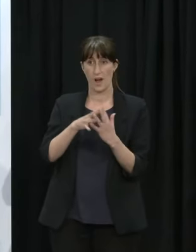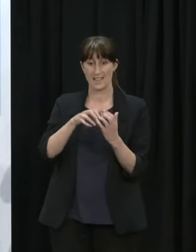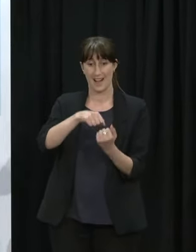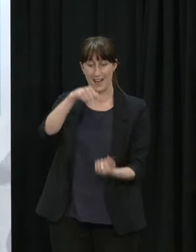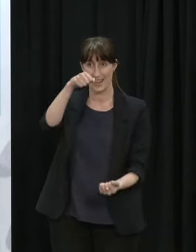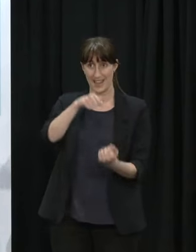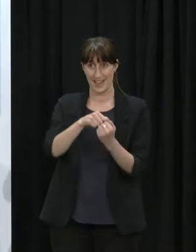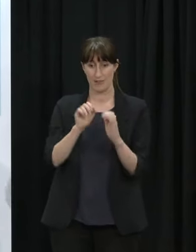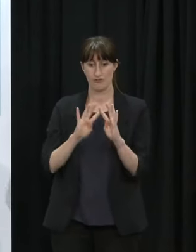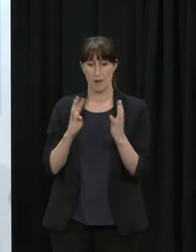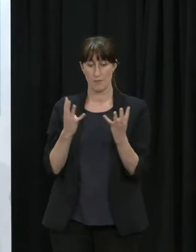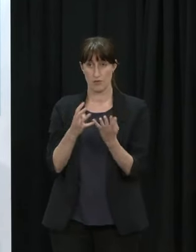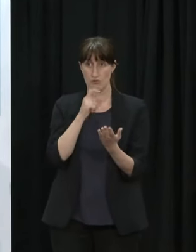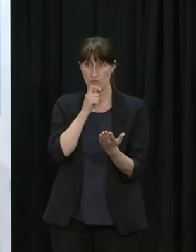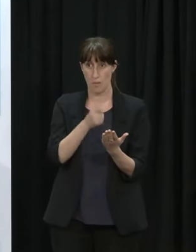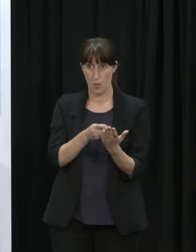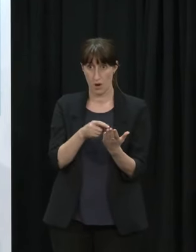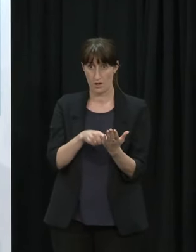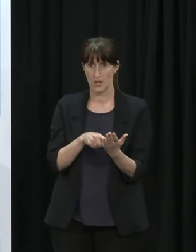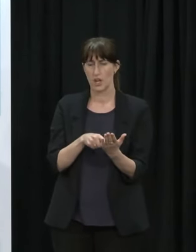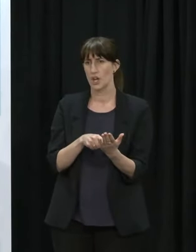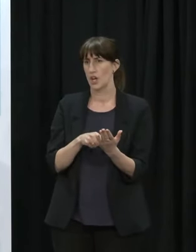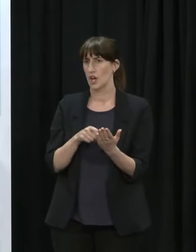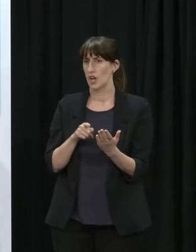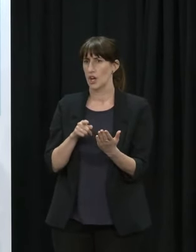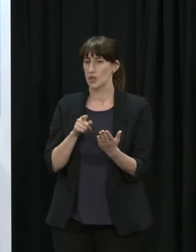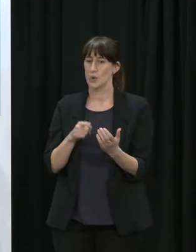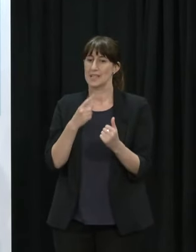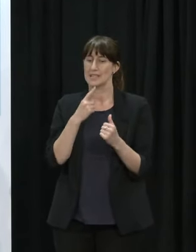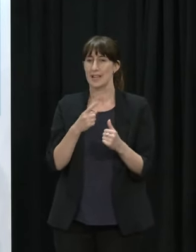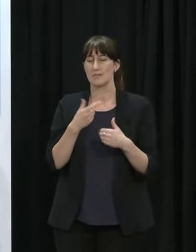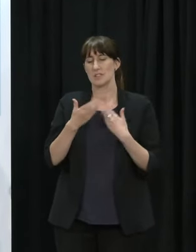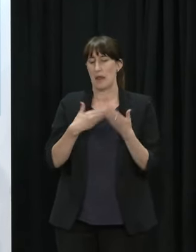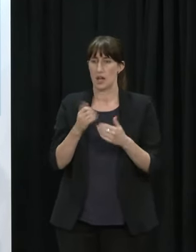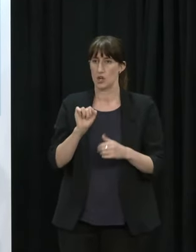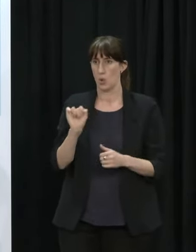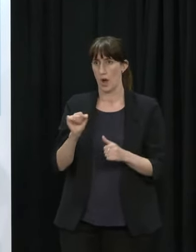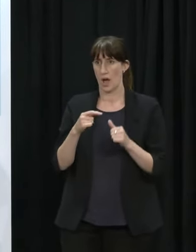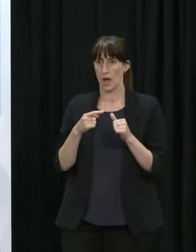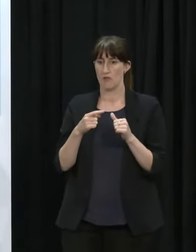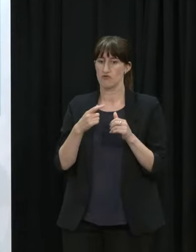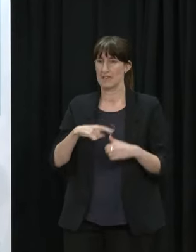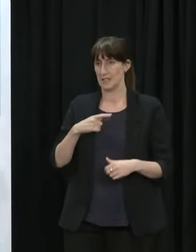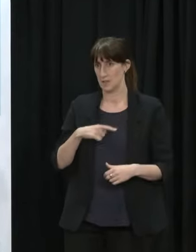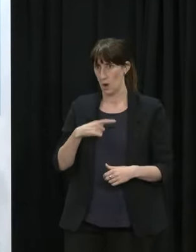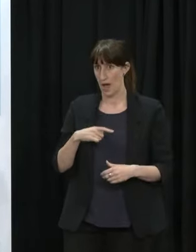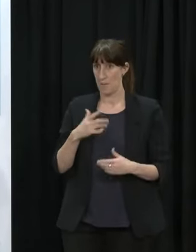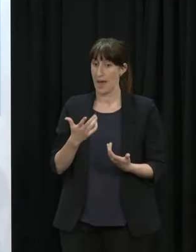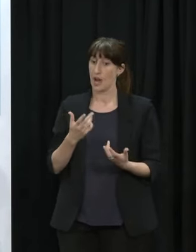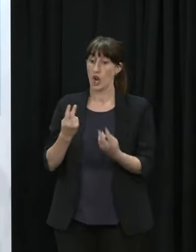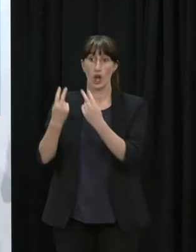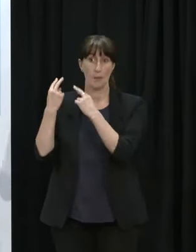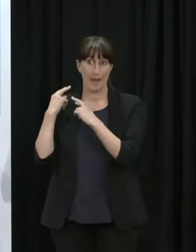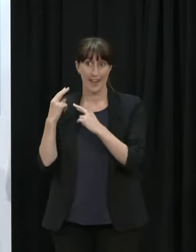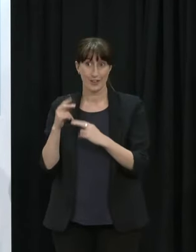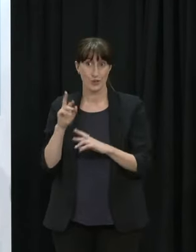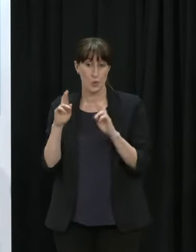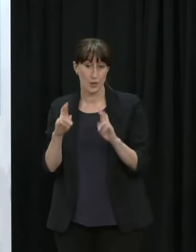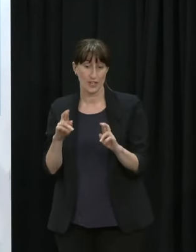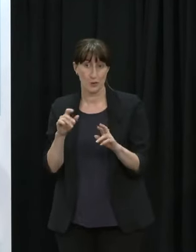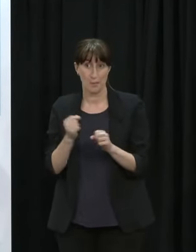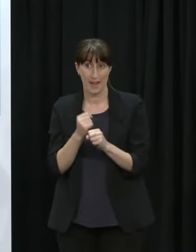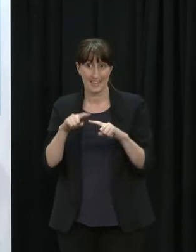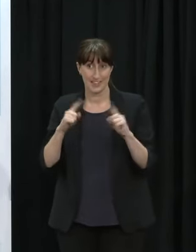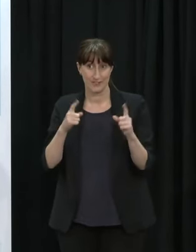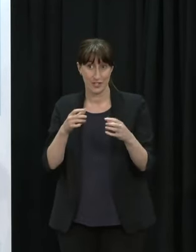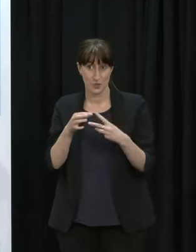as with all things COVID-19 there are always things that you look back on and think I wish I had better choices when we made those